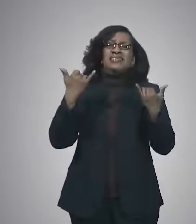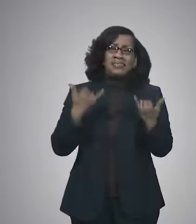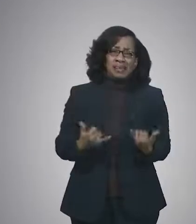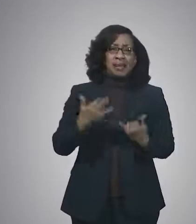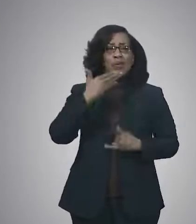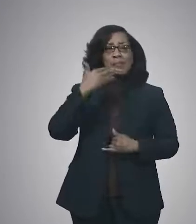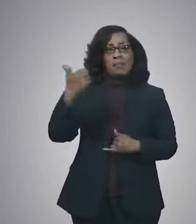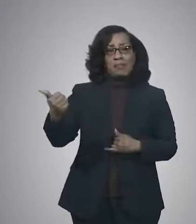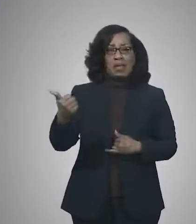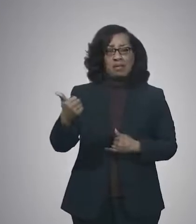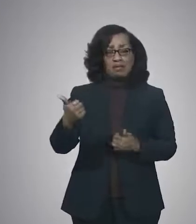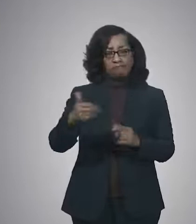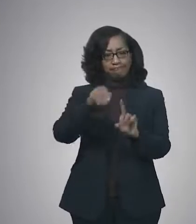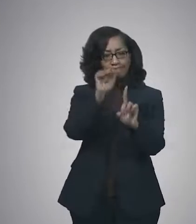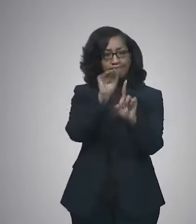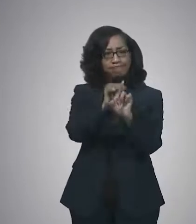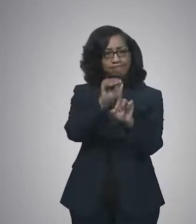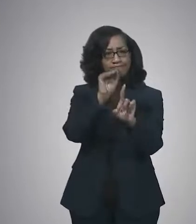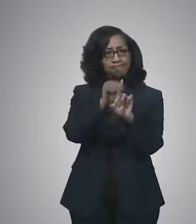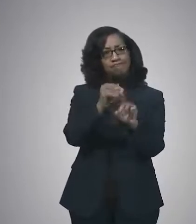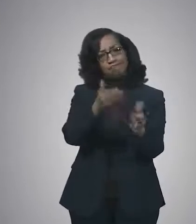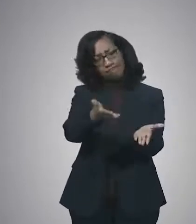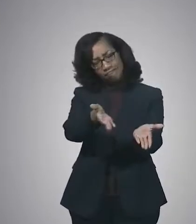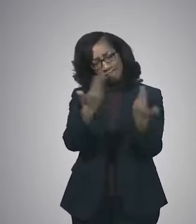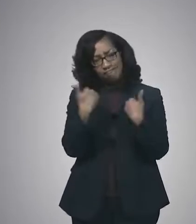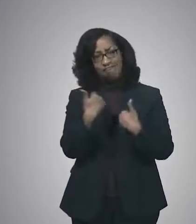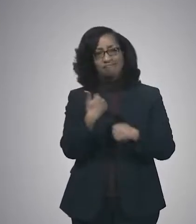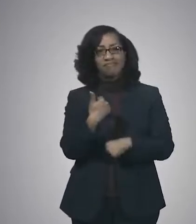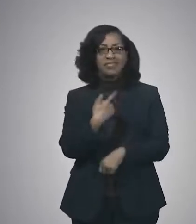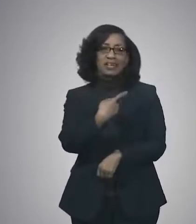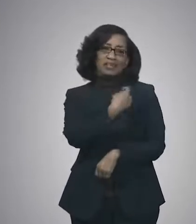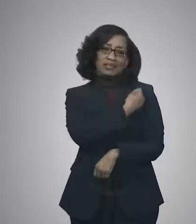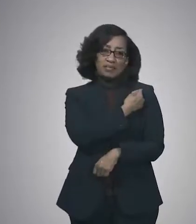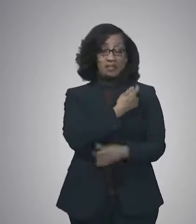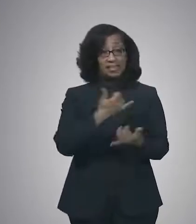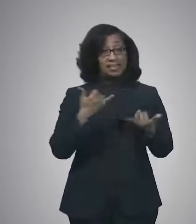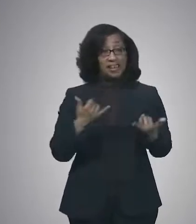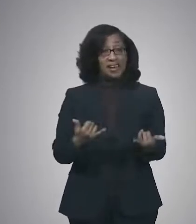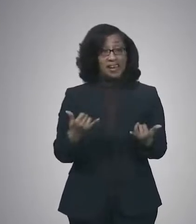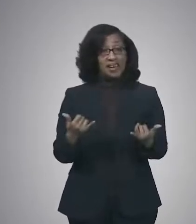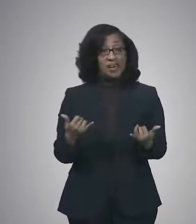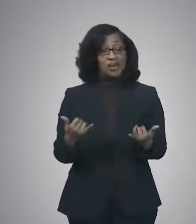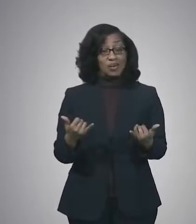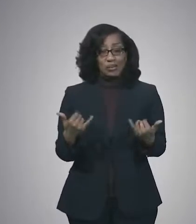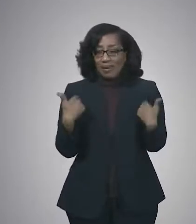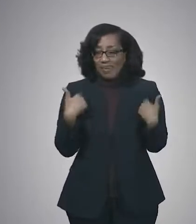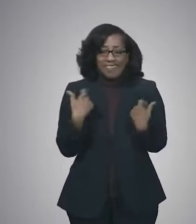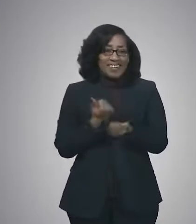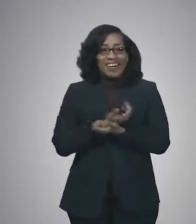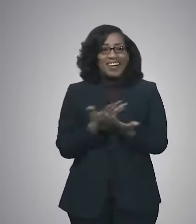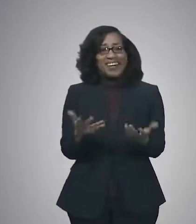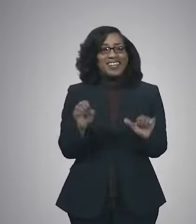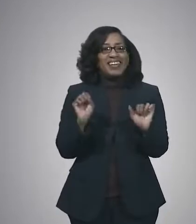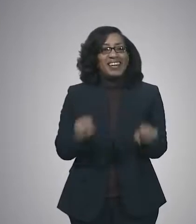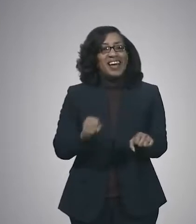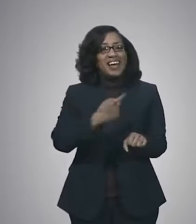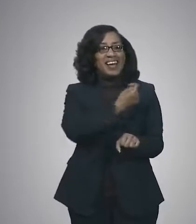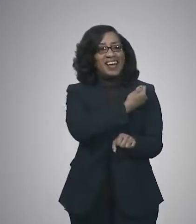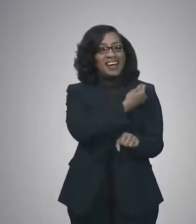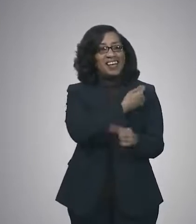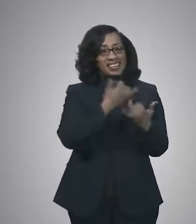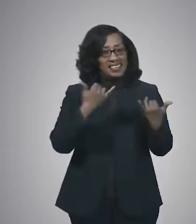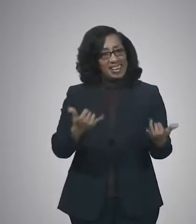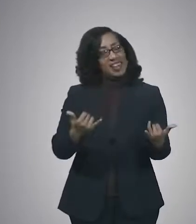time, if you haven't already done it, to come out and get that done. Because we have all the resources at their disposal